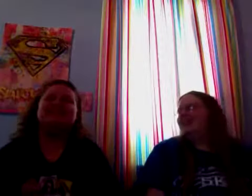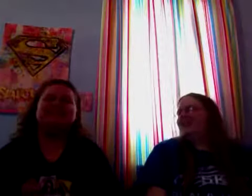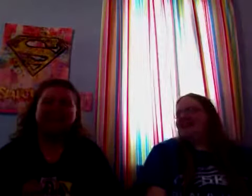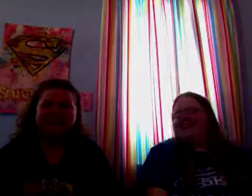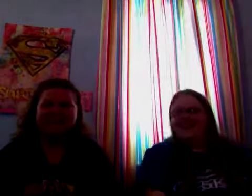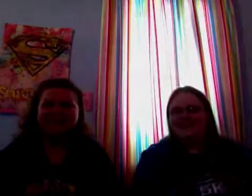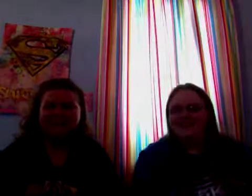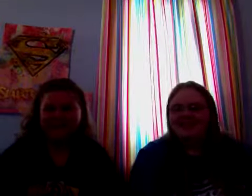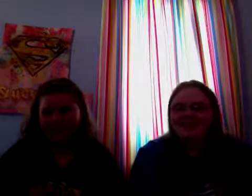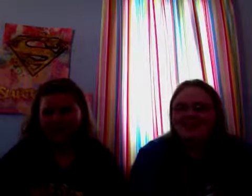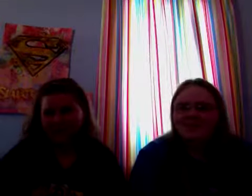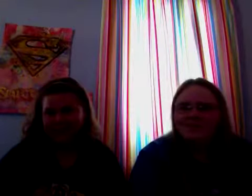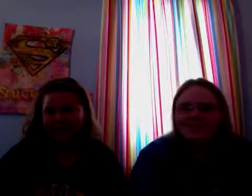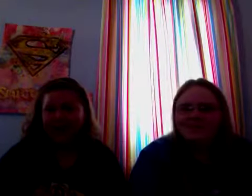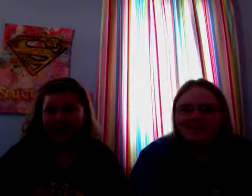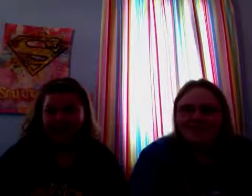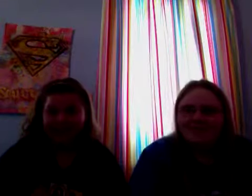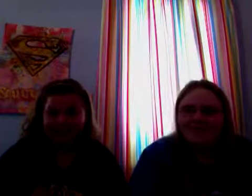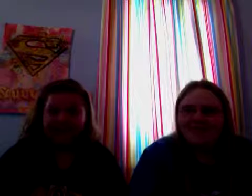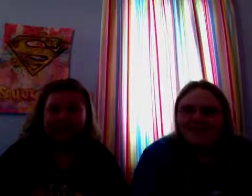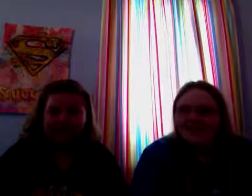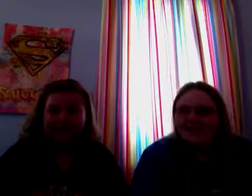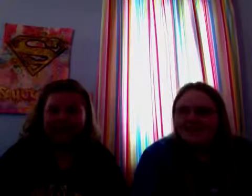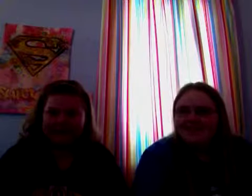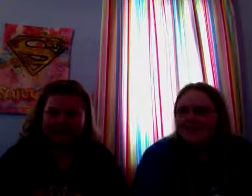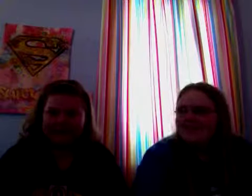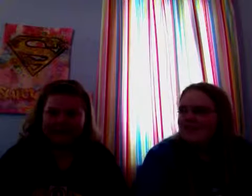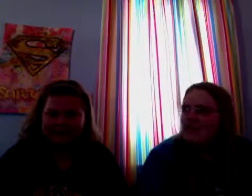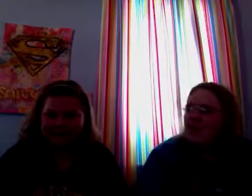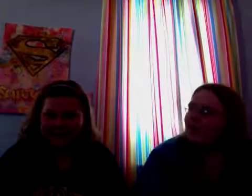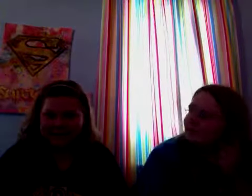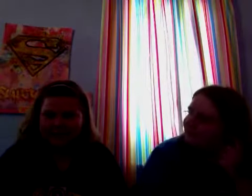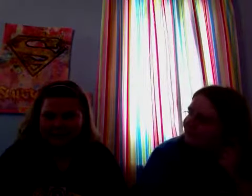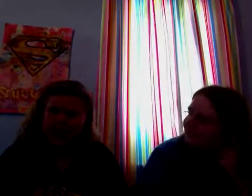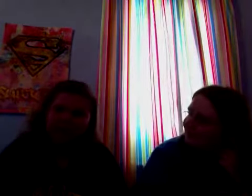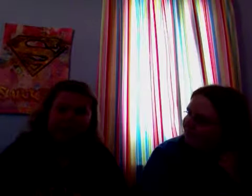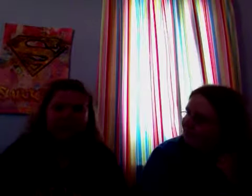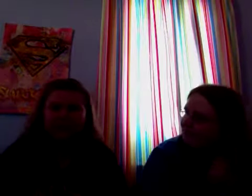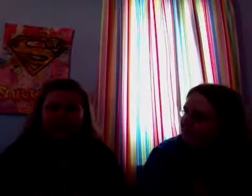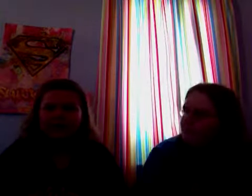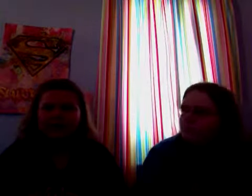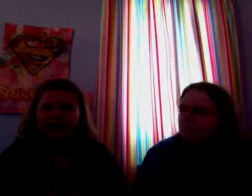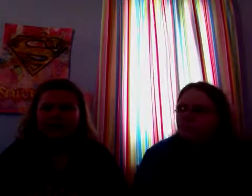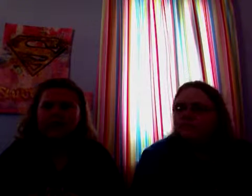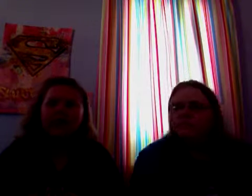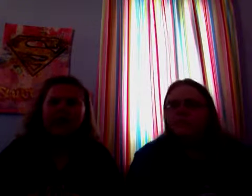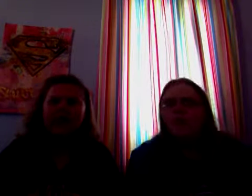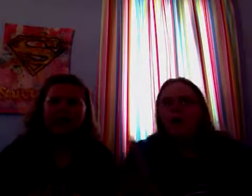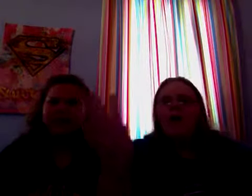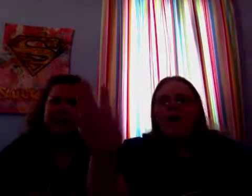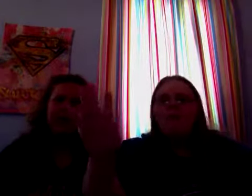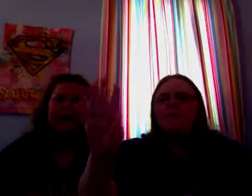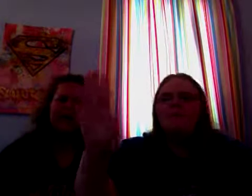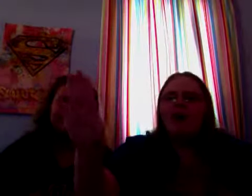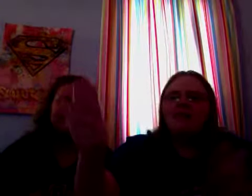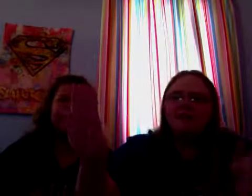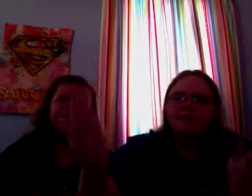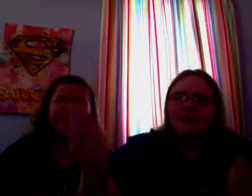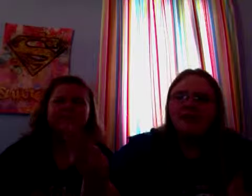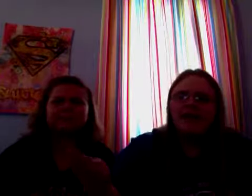to derrick from teen wolf I'm addicted to robert pattinson oh and john cena and a lot of us wait I've been practicing my sign